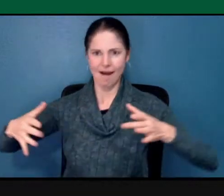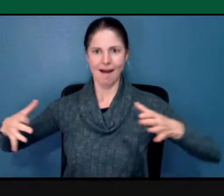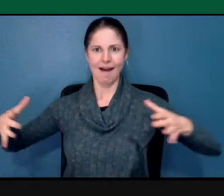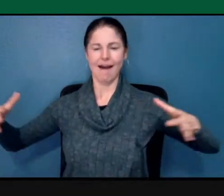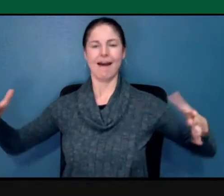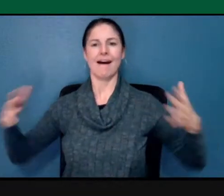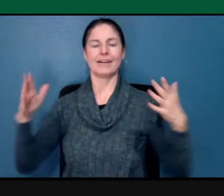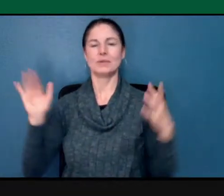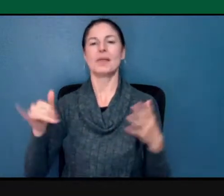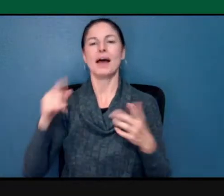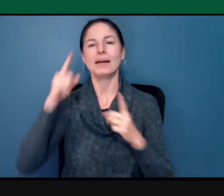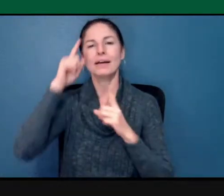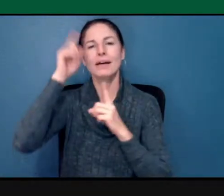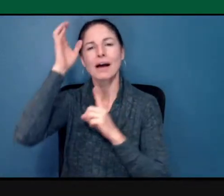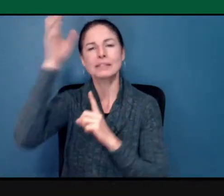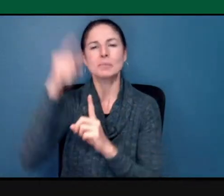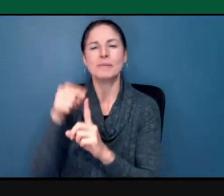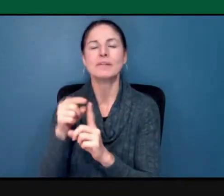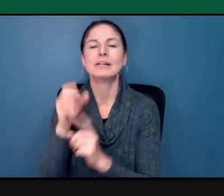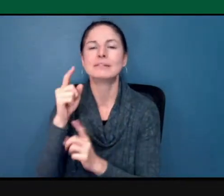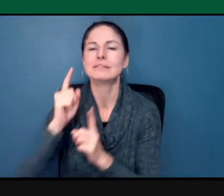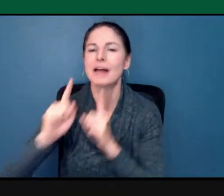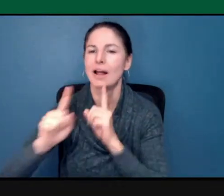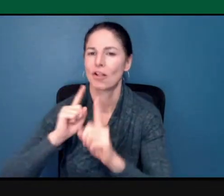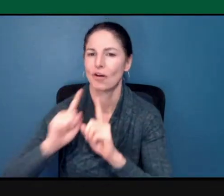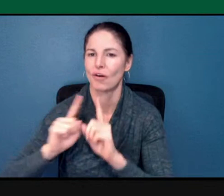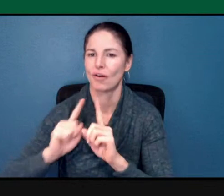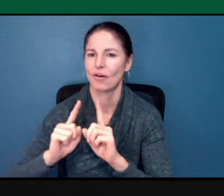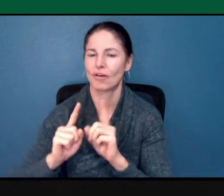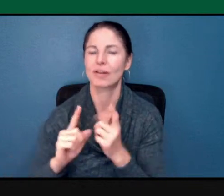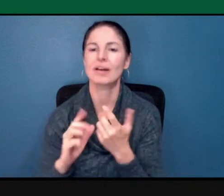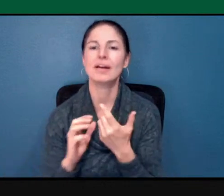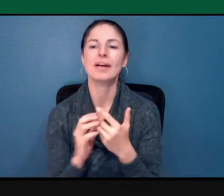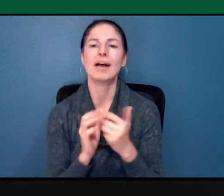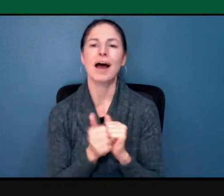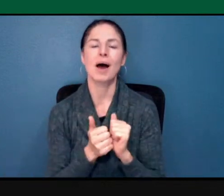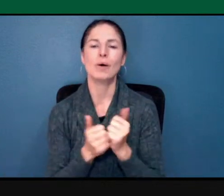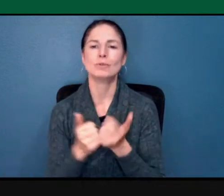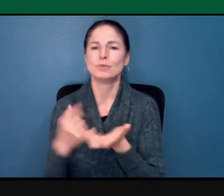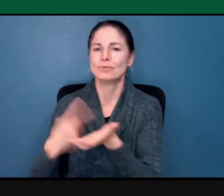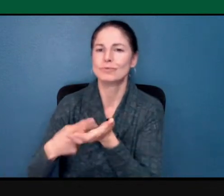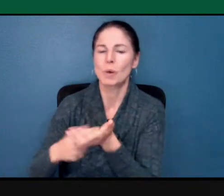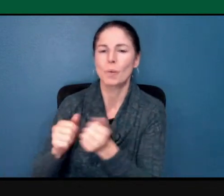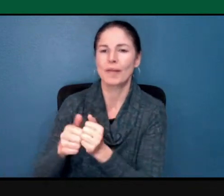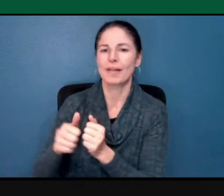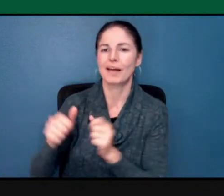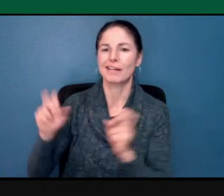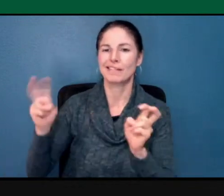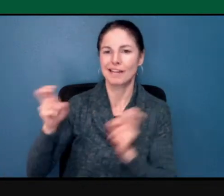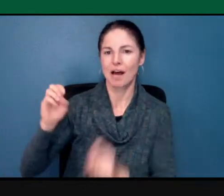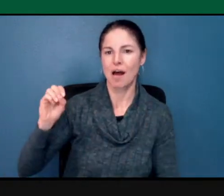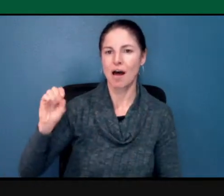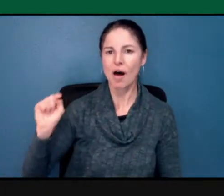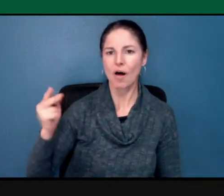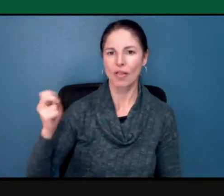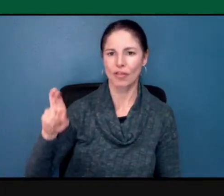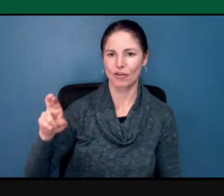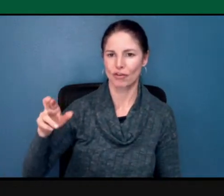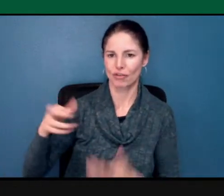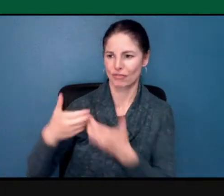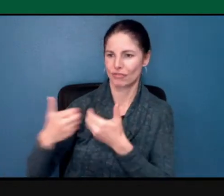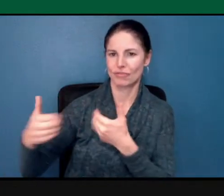and learning how, how to talk to the other, I think is, is really important.